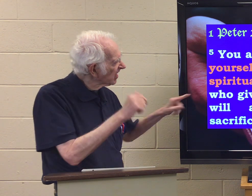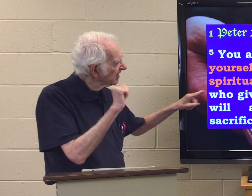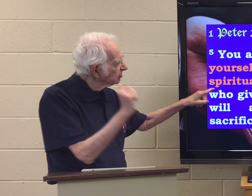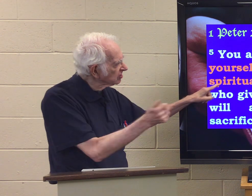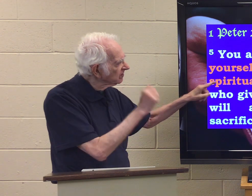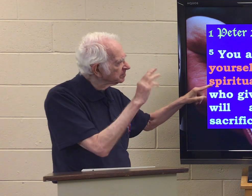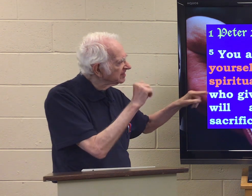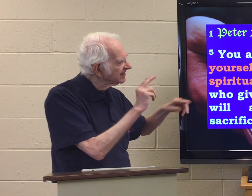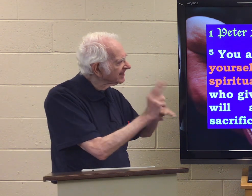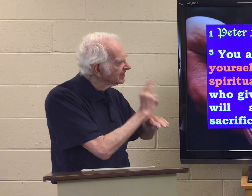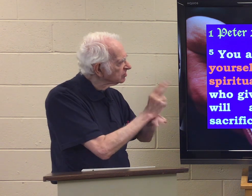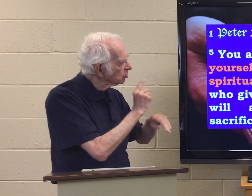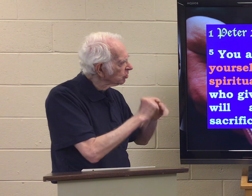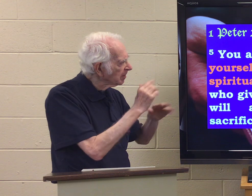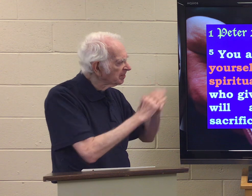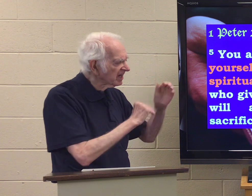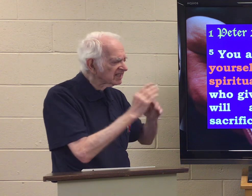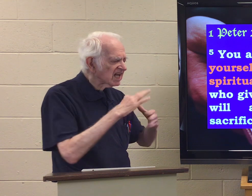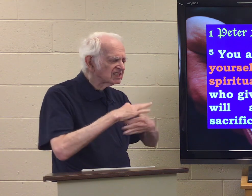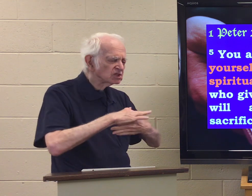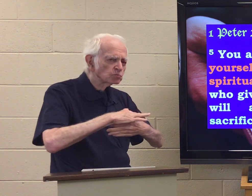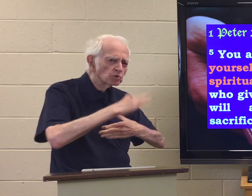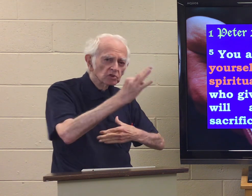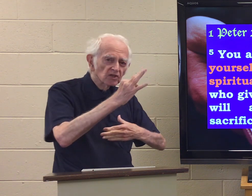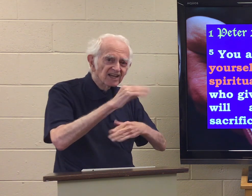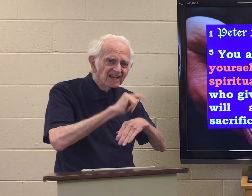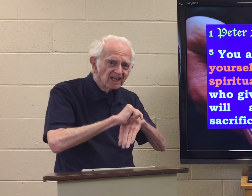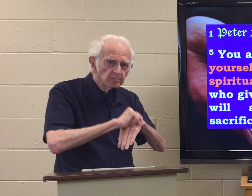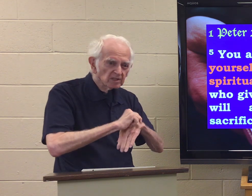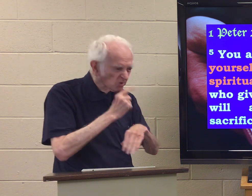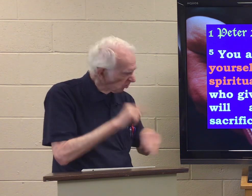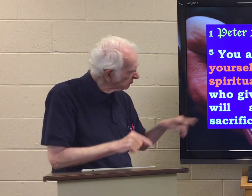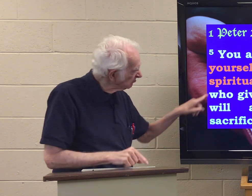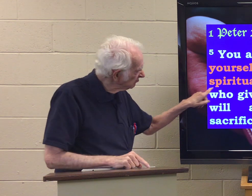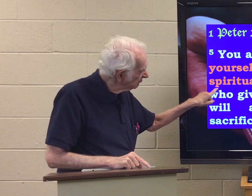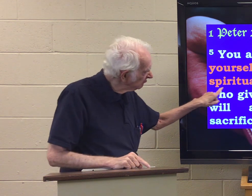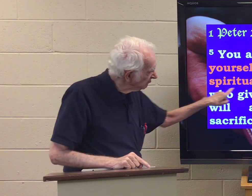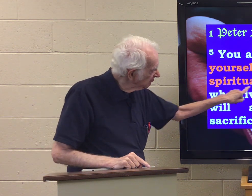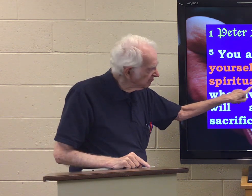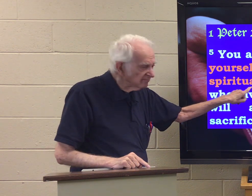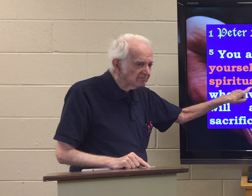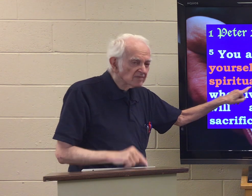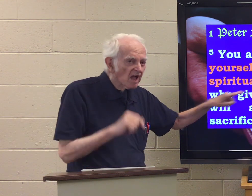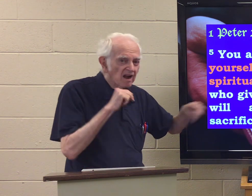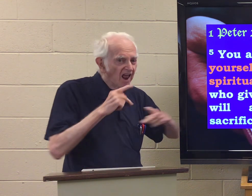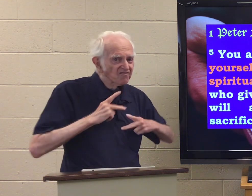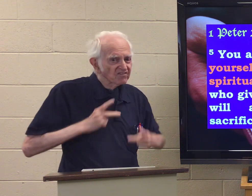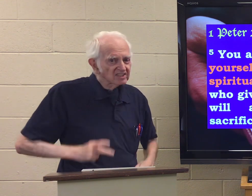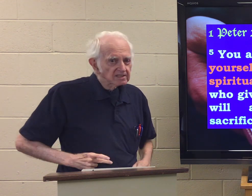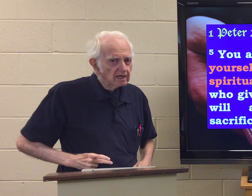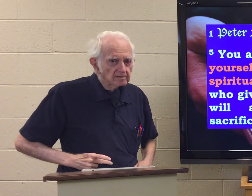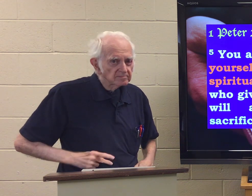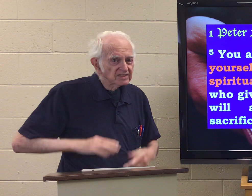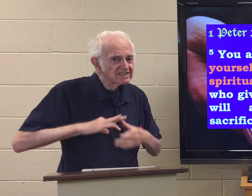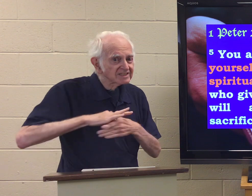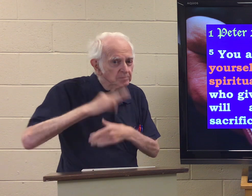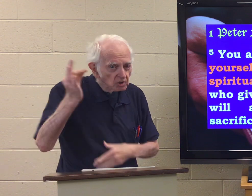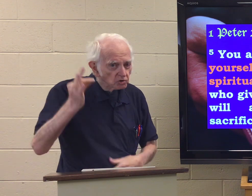Let yourselves be used to build a spiritual temple, not physical, a